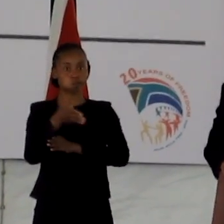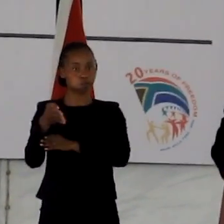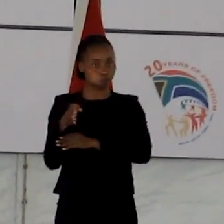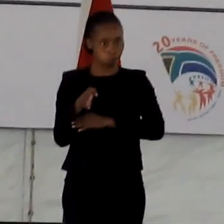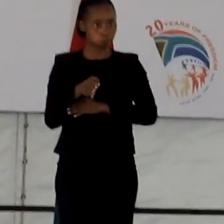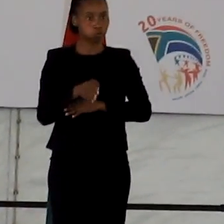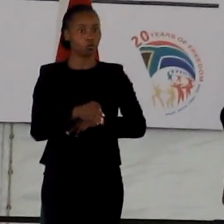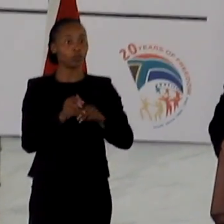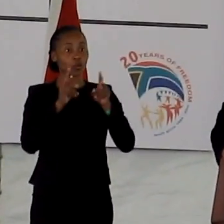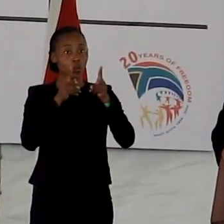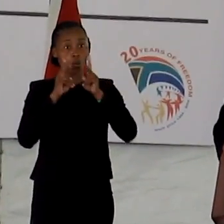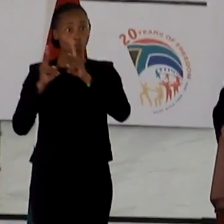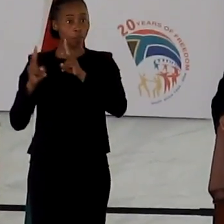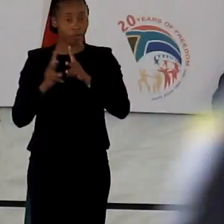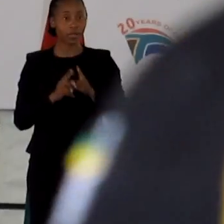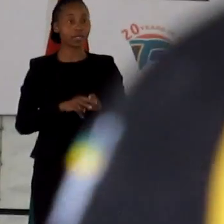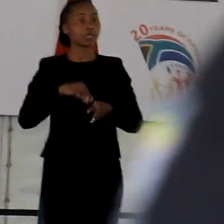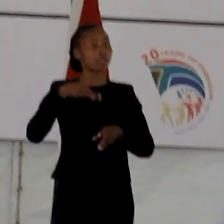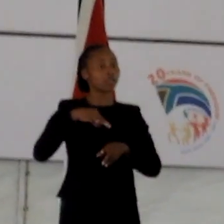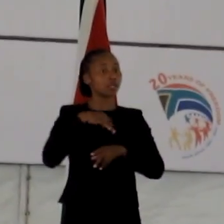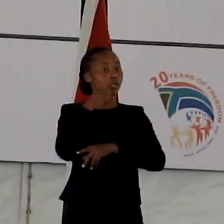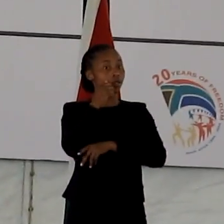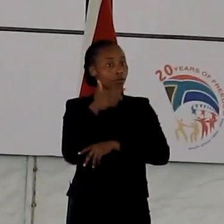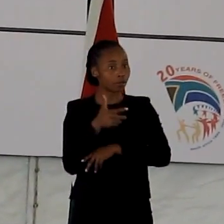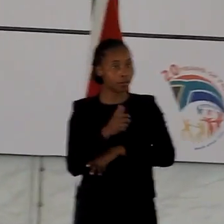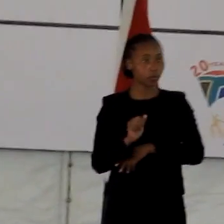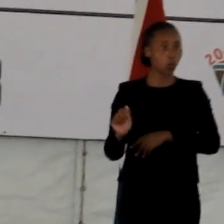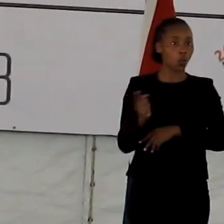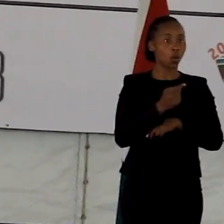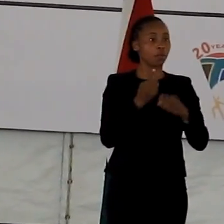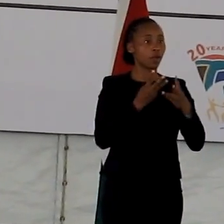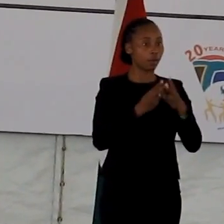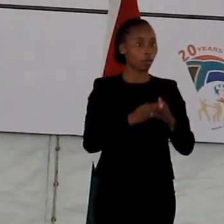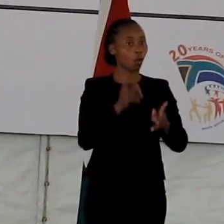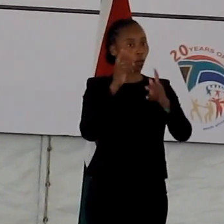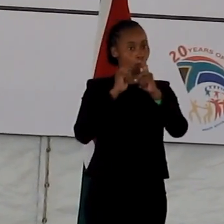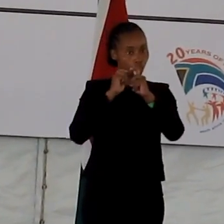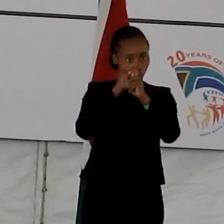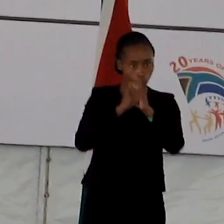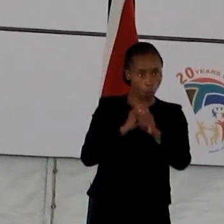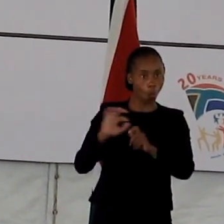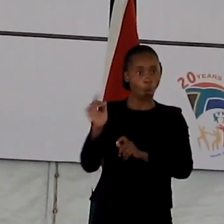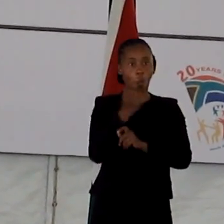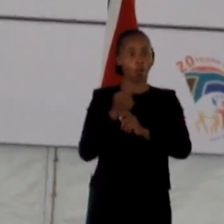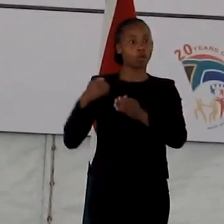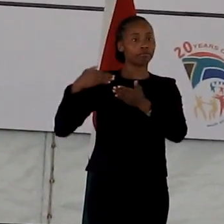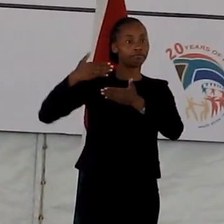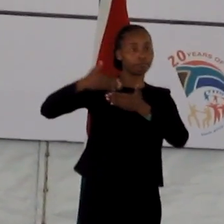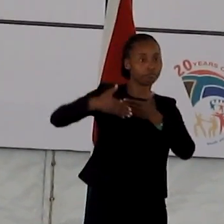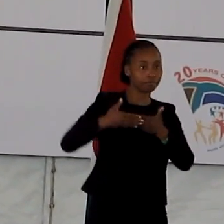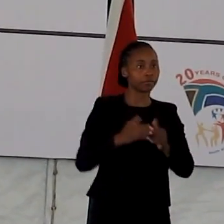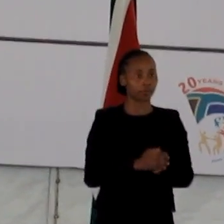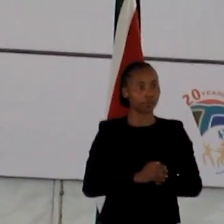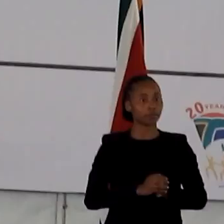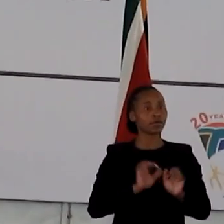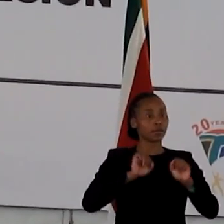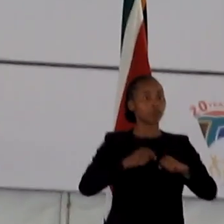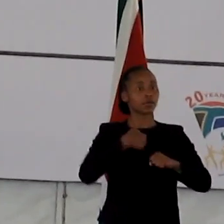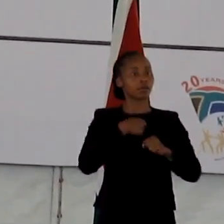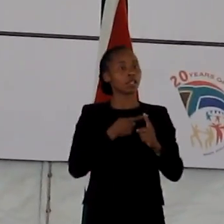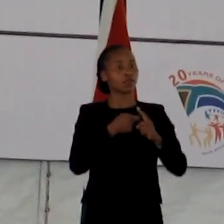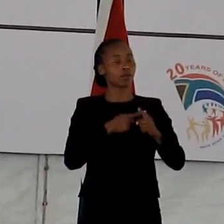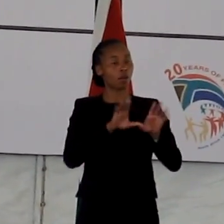honored guests, ladies and gentlemen, World War Protocol observed along me on behalf of the President of the African